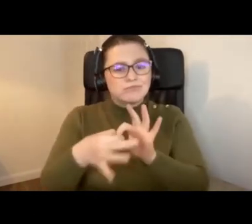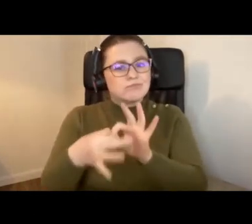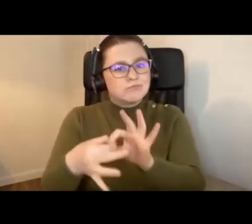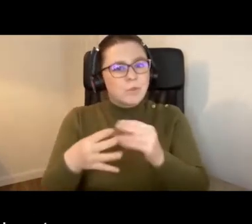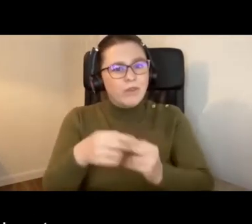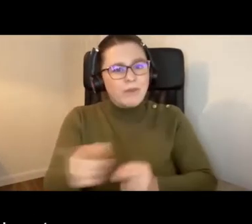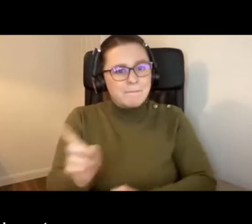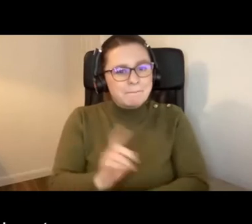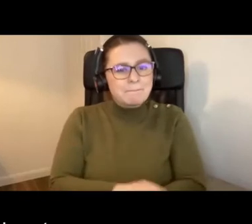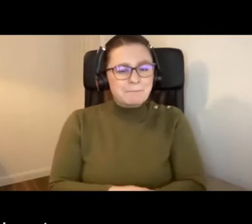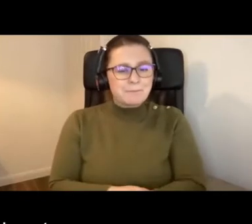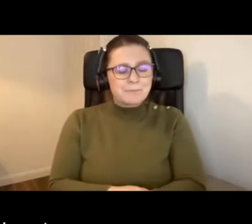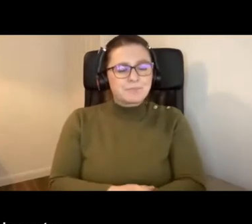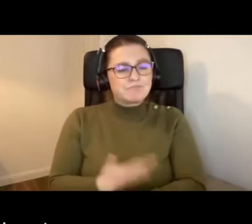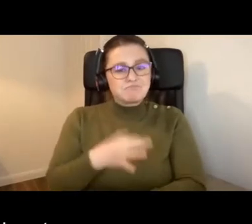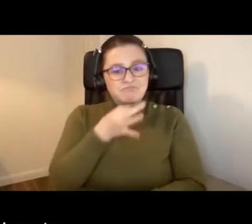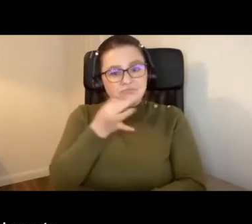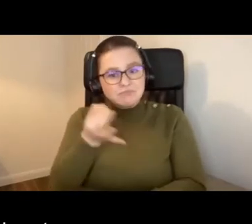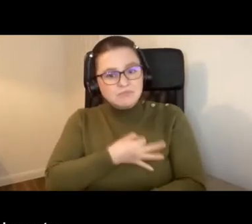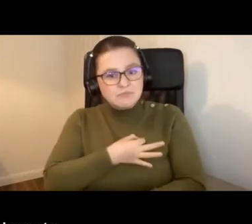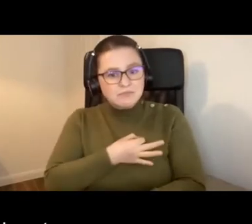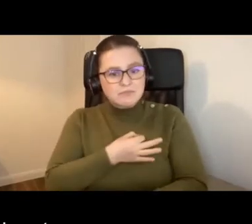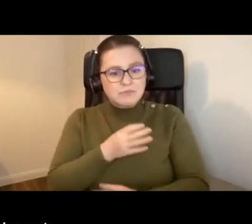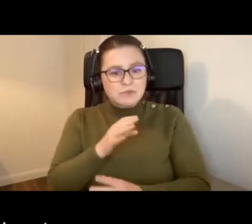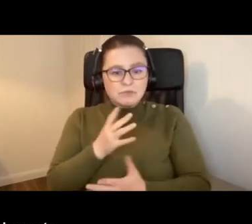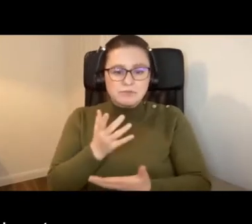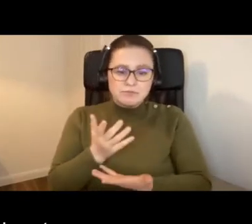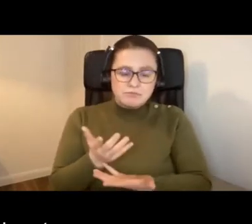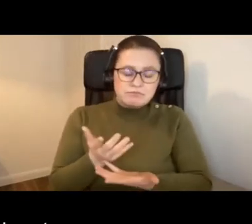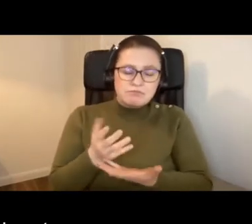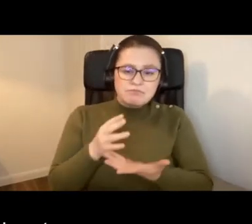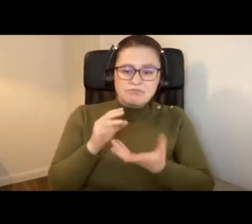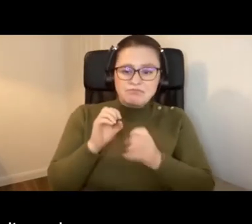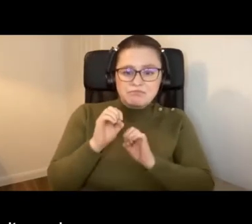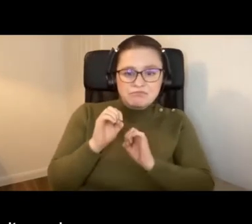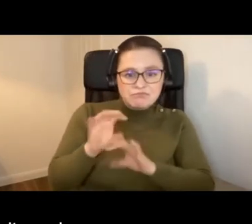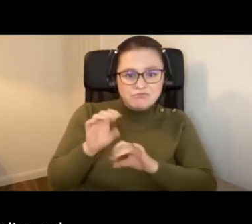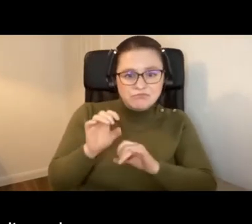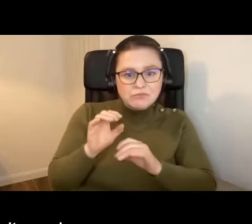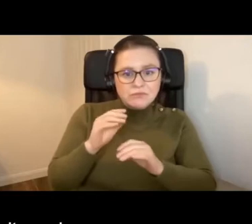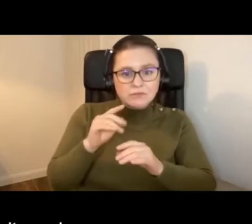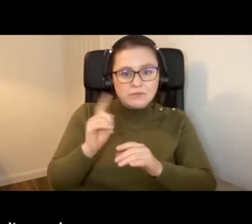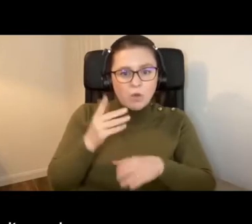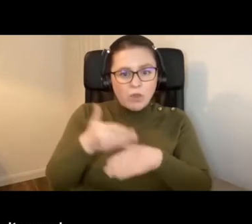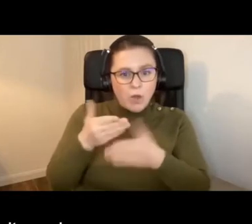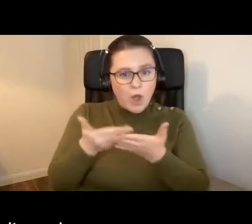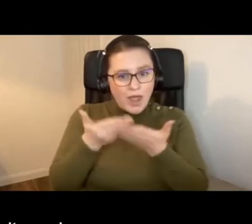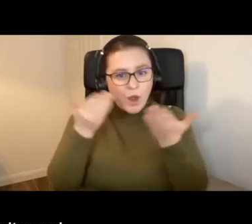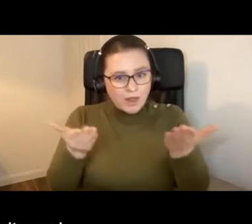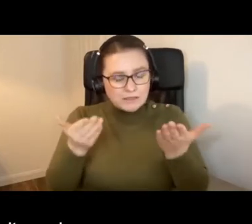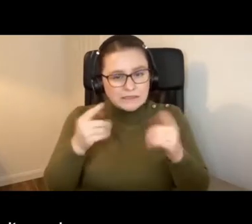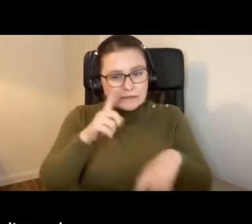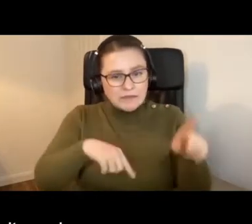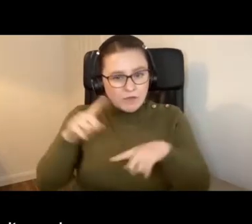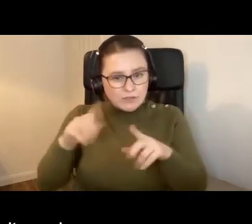So they asked me to contribute to the work on equality, diversity